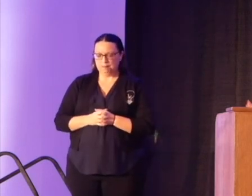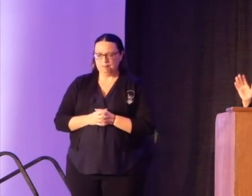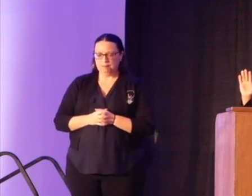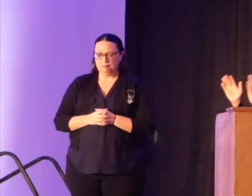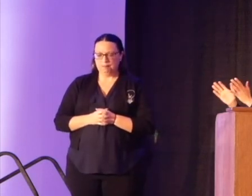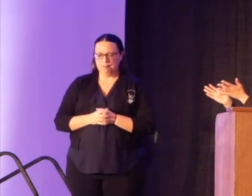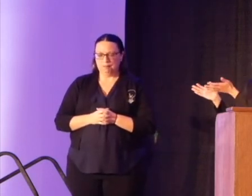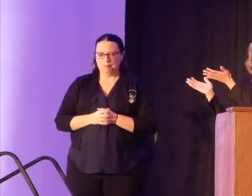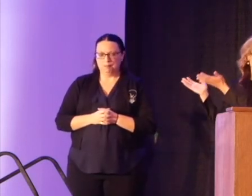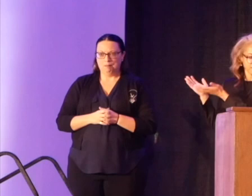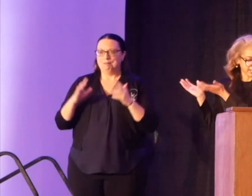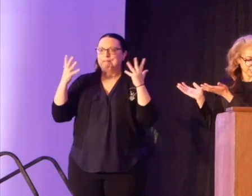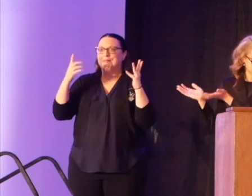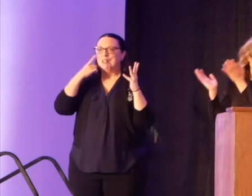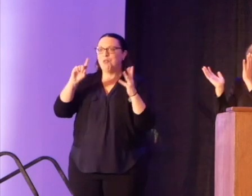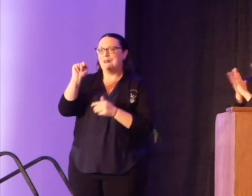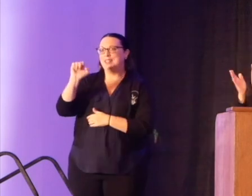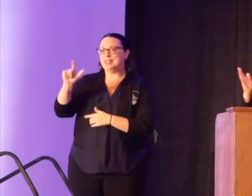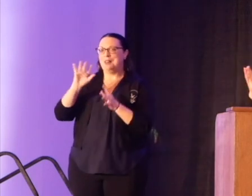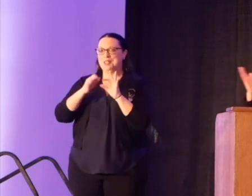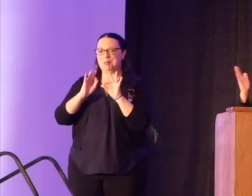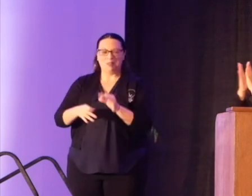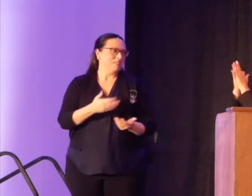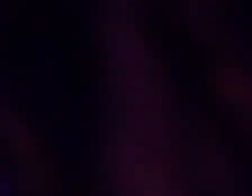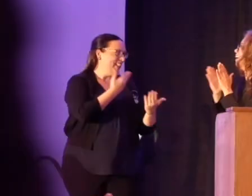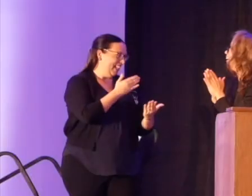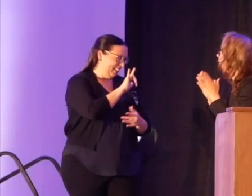And just a hand for our ASL interpreters.